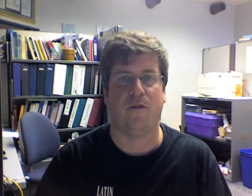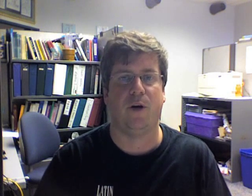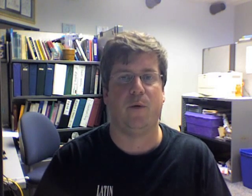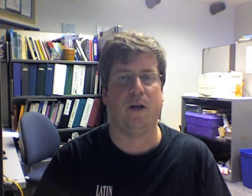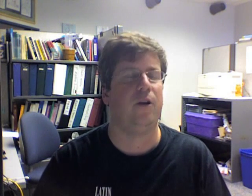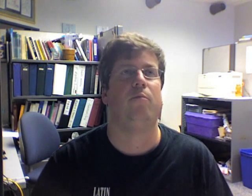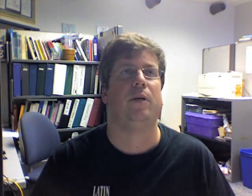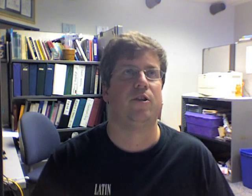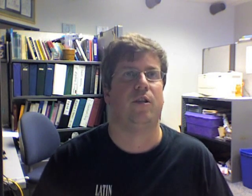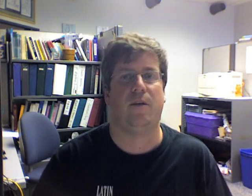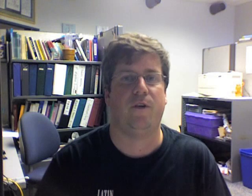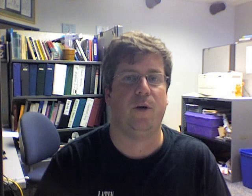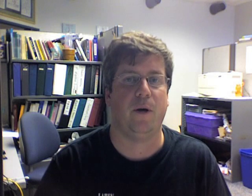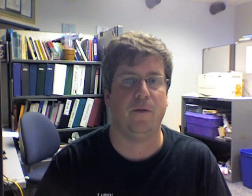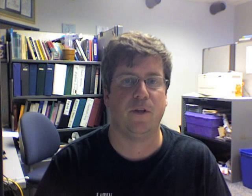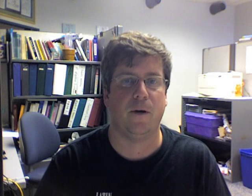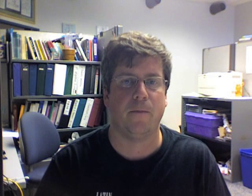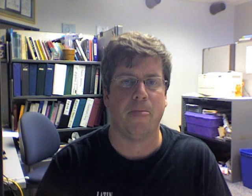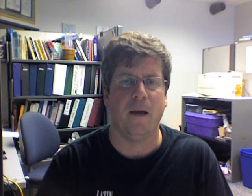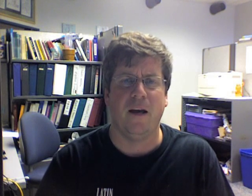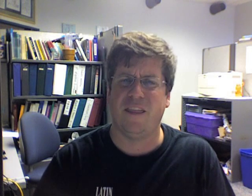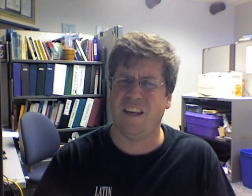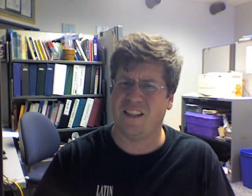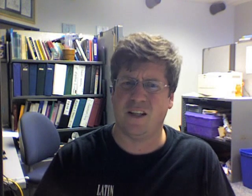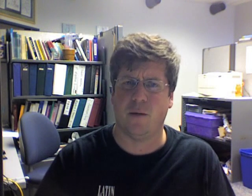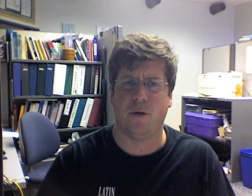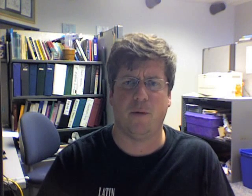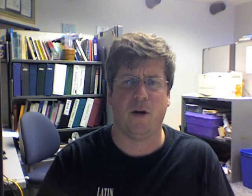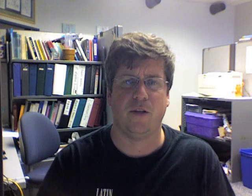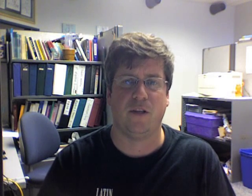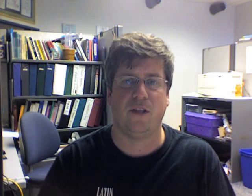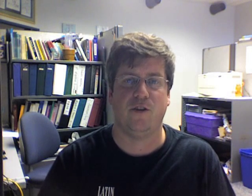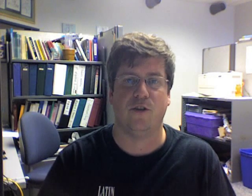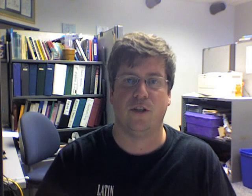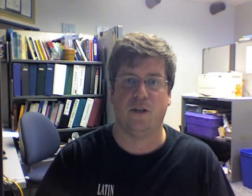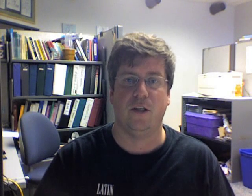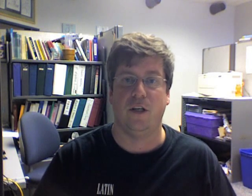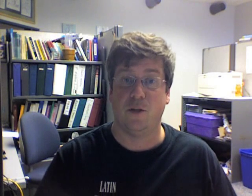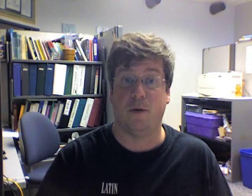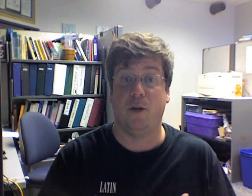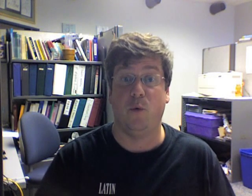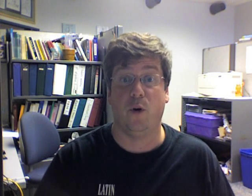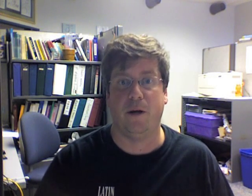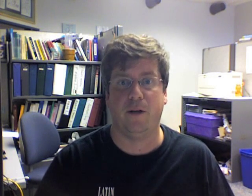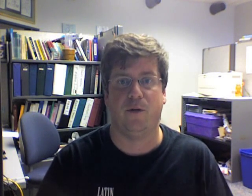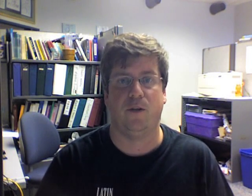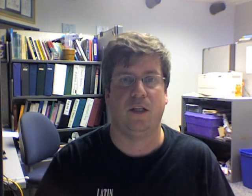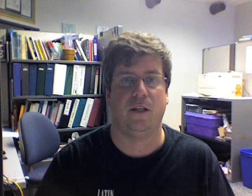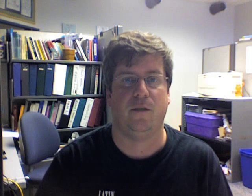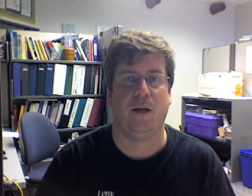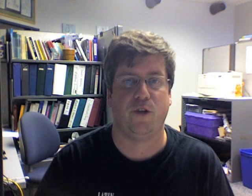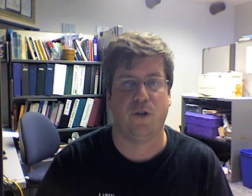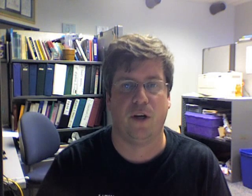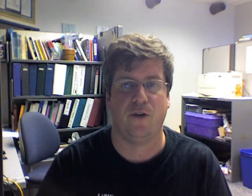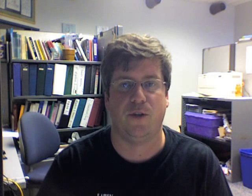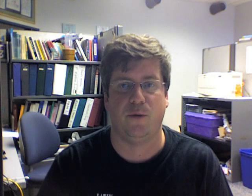very well. They don't picture that very well. So I think it's incumbent upon us as teachers to spread the word about those things and make sure that our students